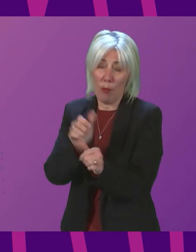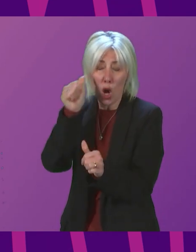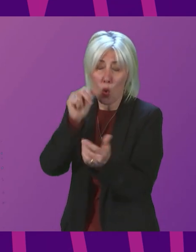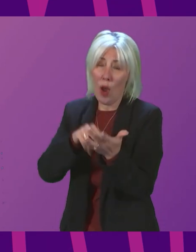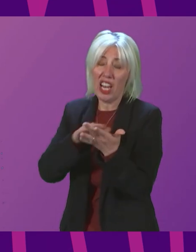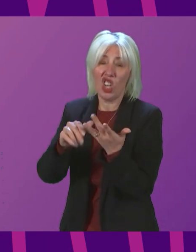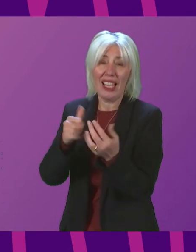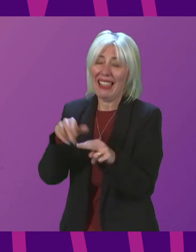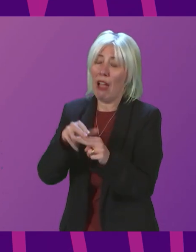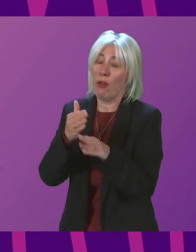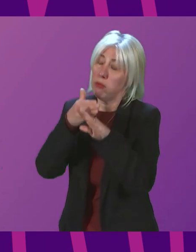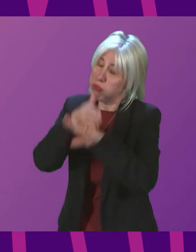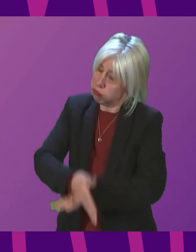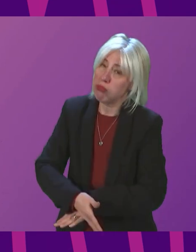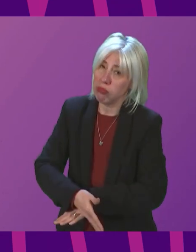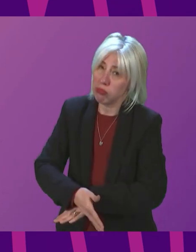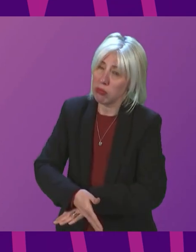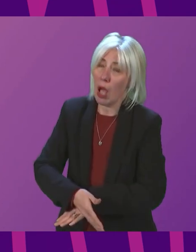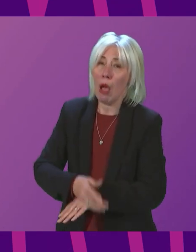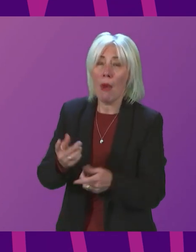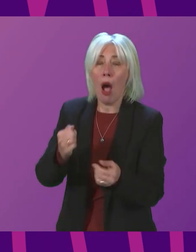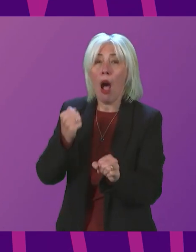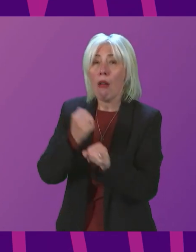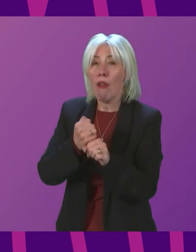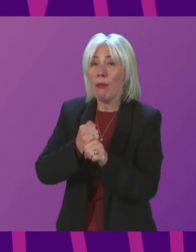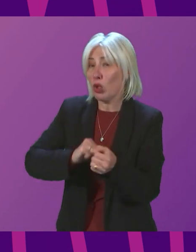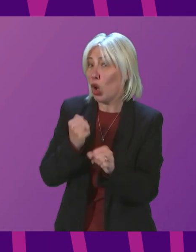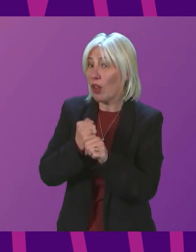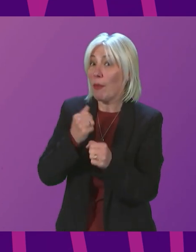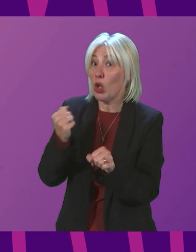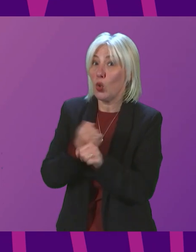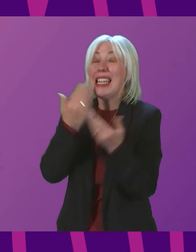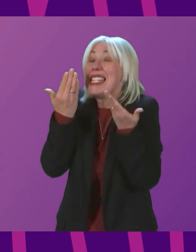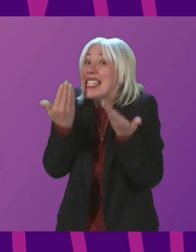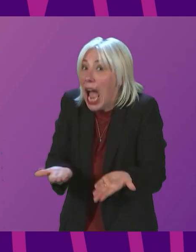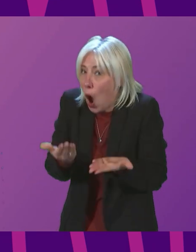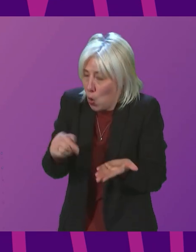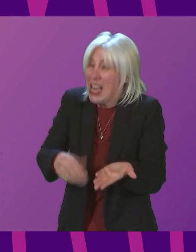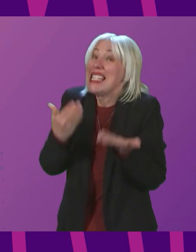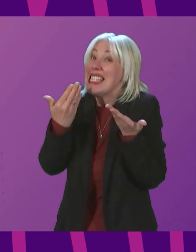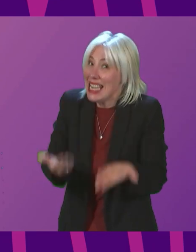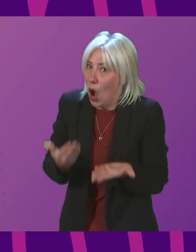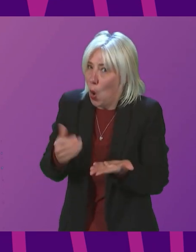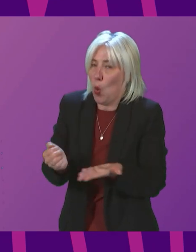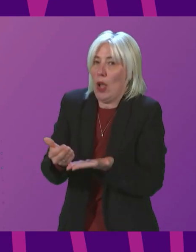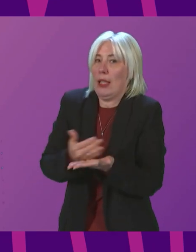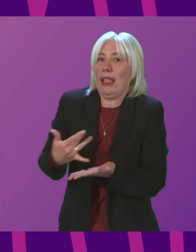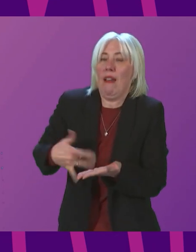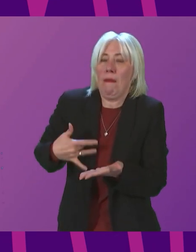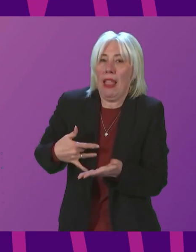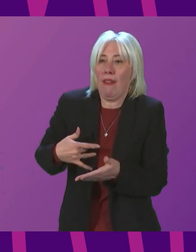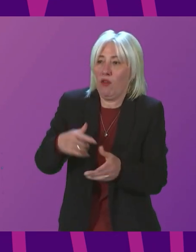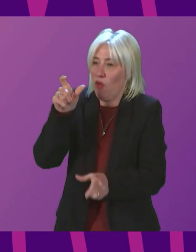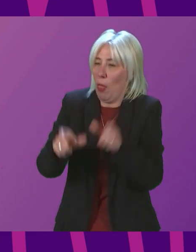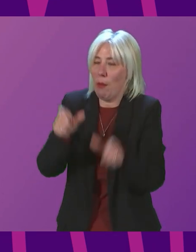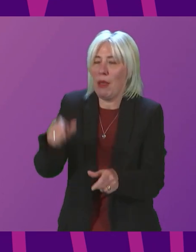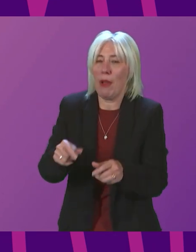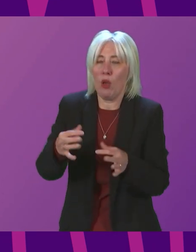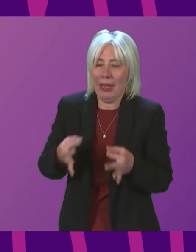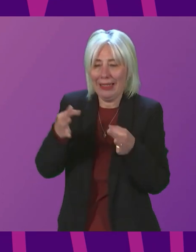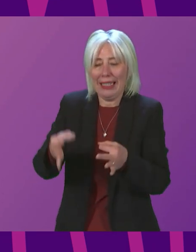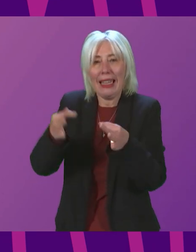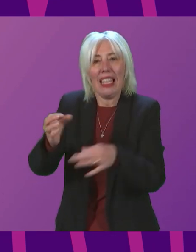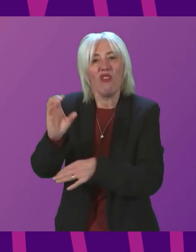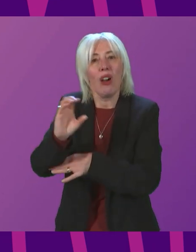question is, what is the government doing now, and I stress now, to help save the lives of those who are facing delays for cancer